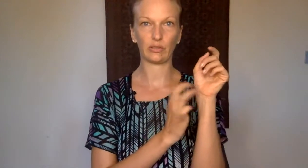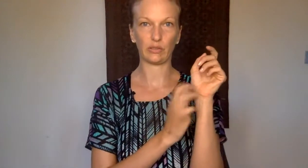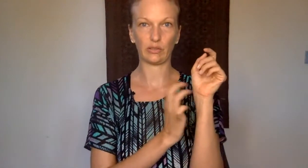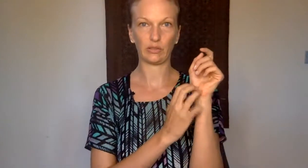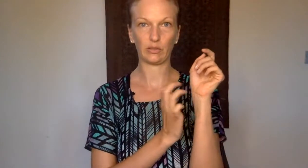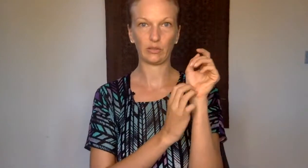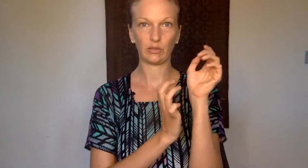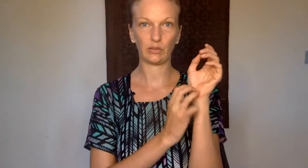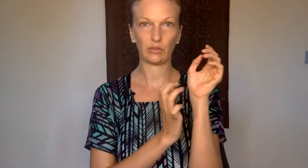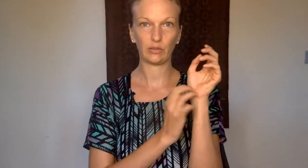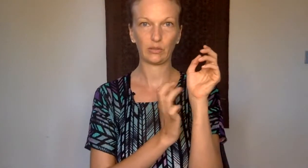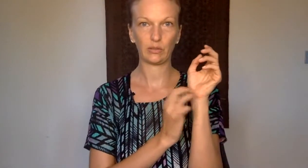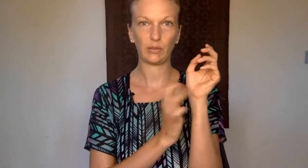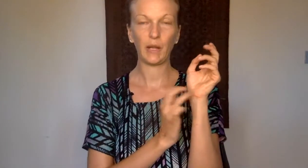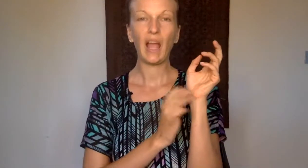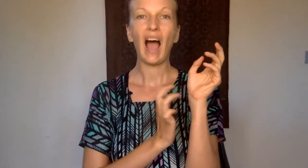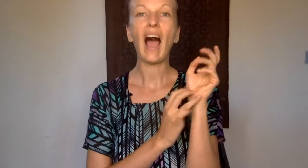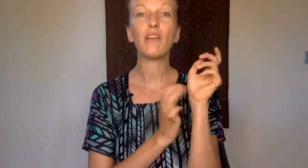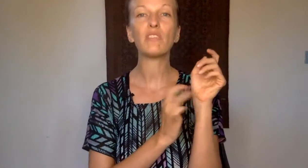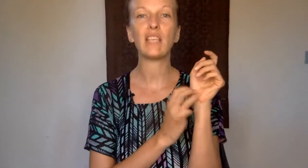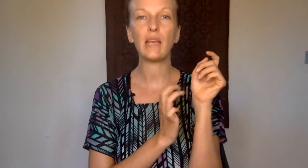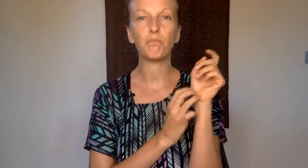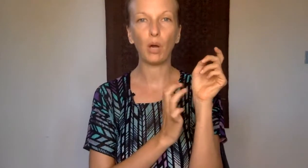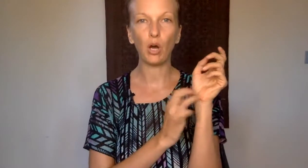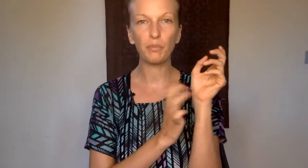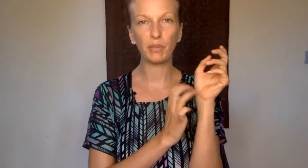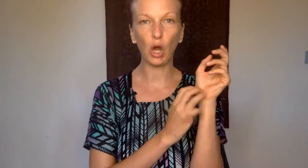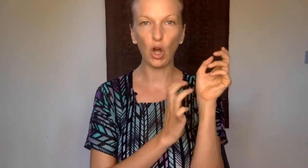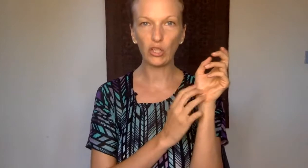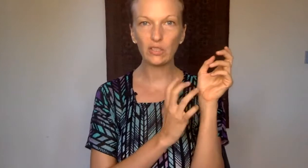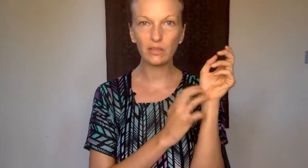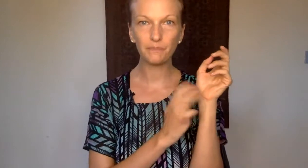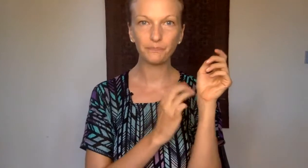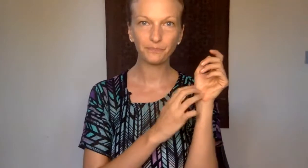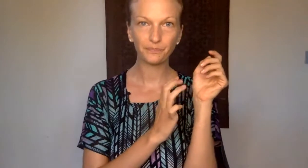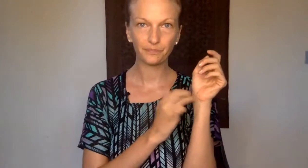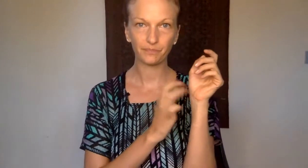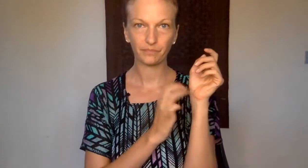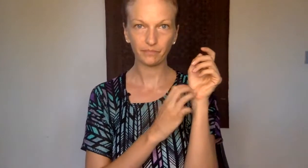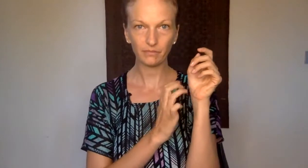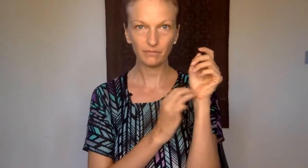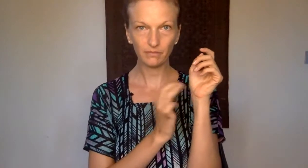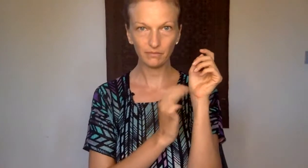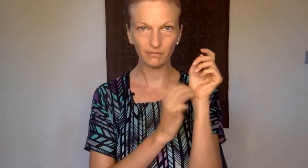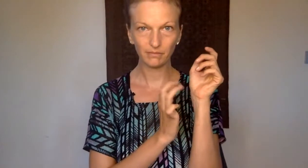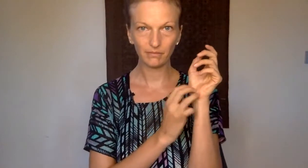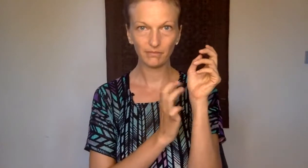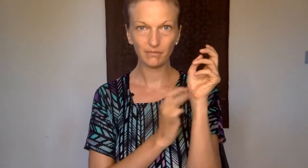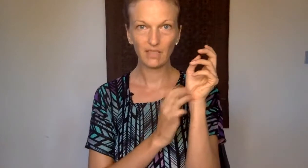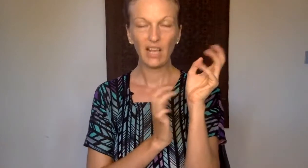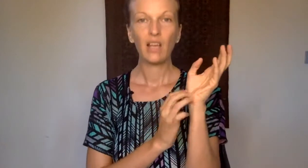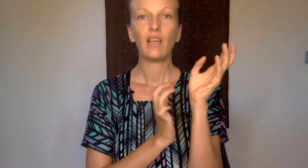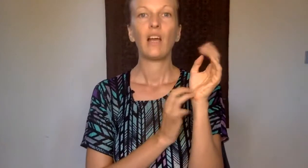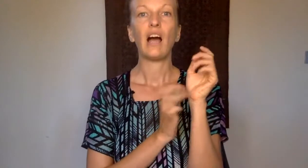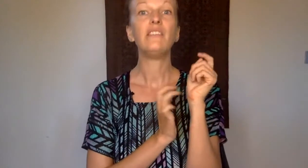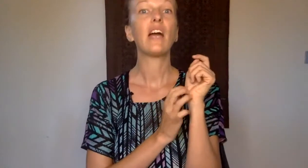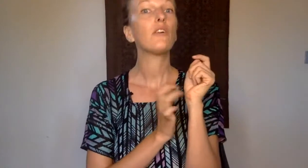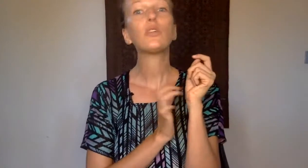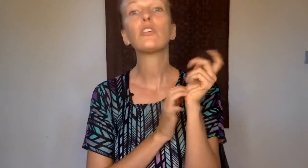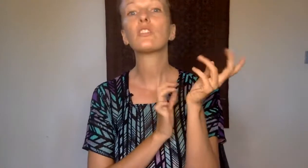Tapping to I resent Bob because... And now here's